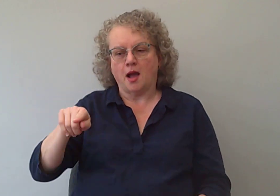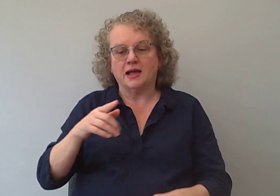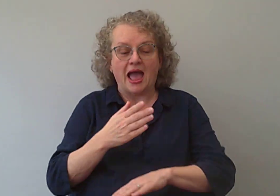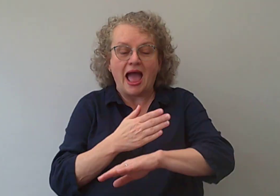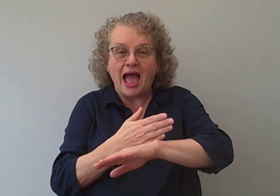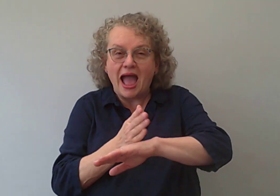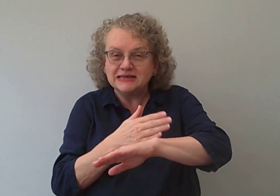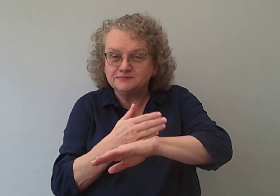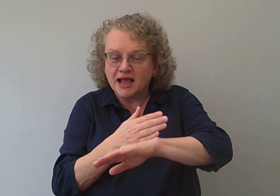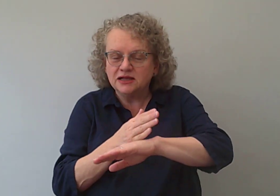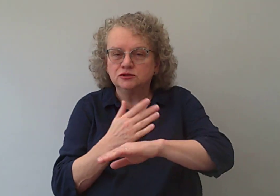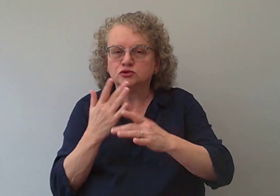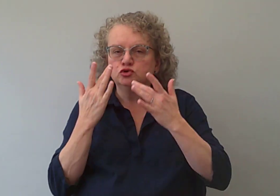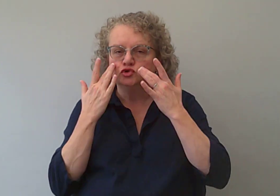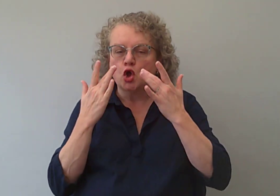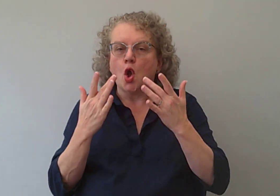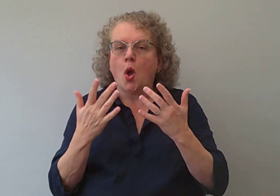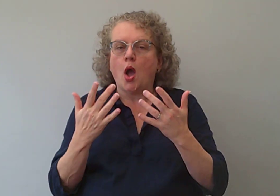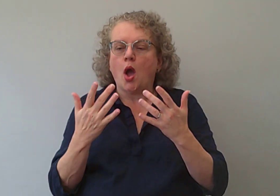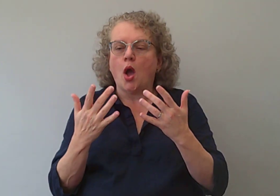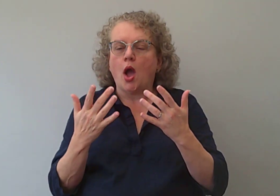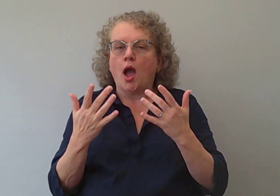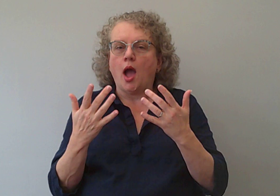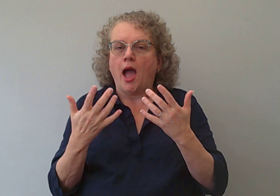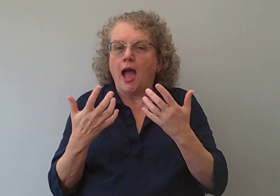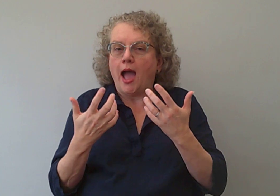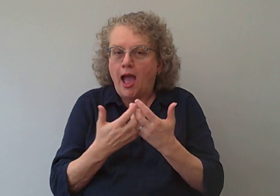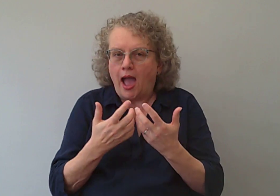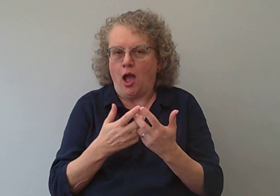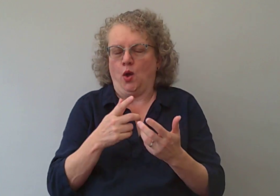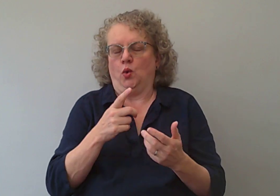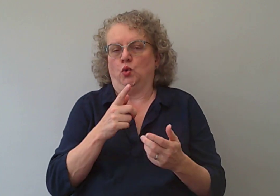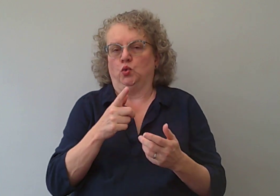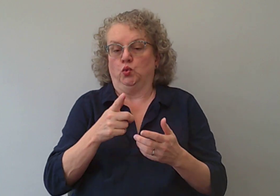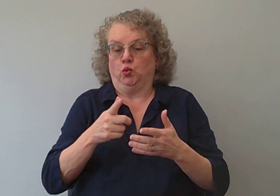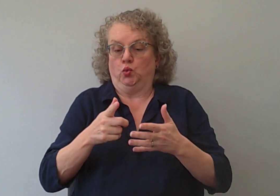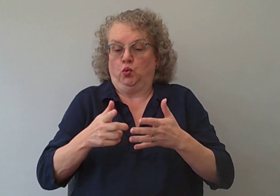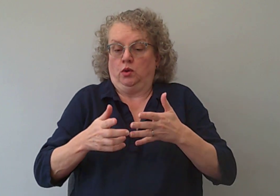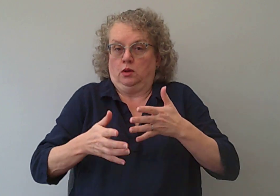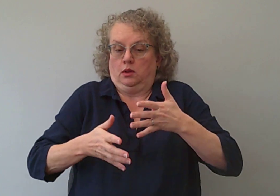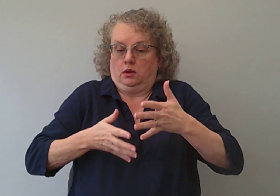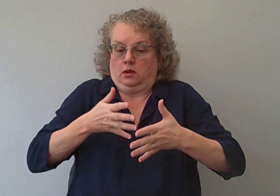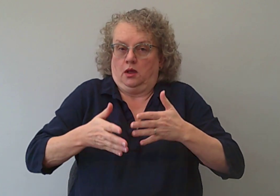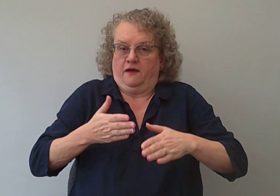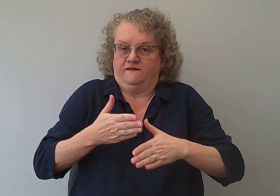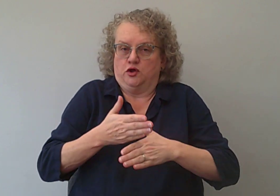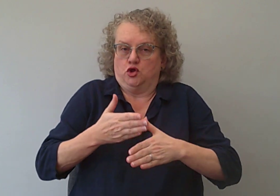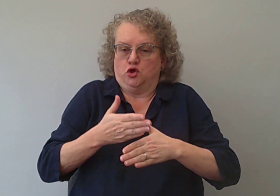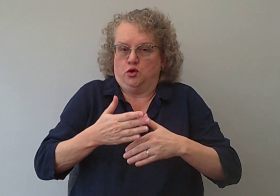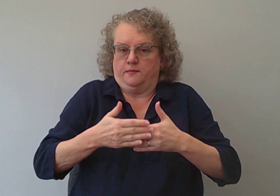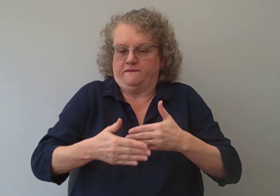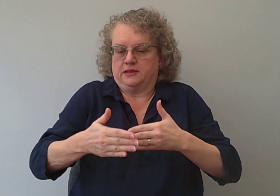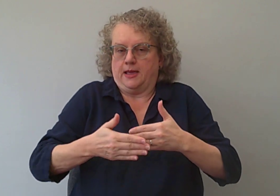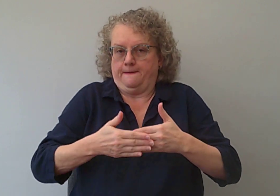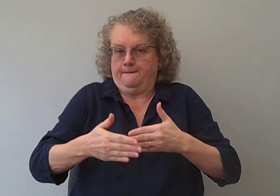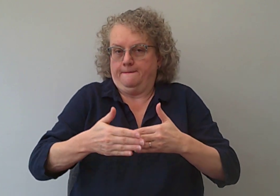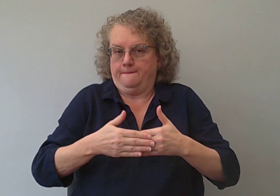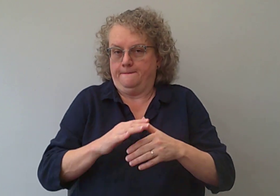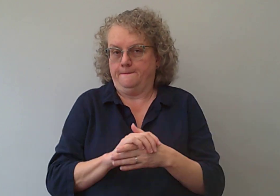But aspect shows how you would sign the verbs within the